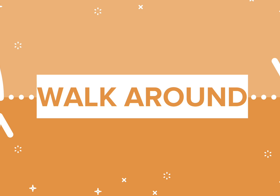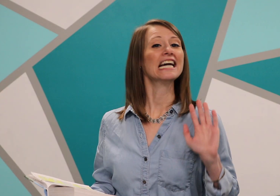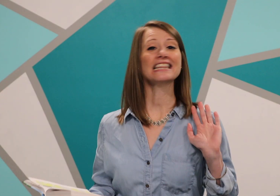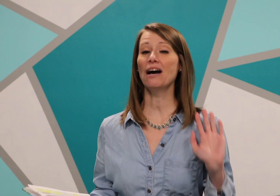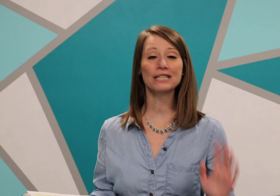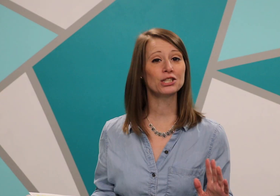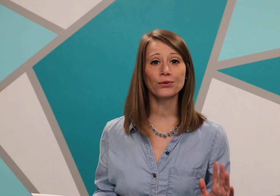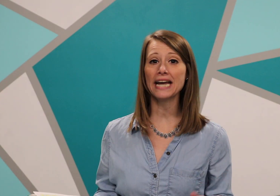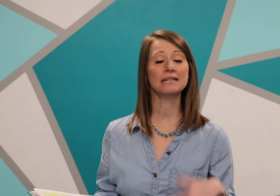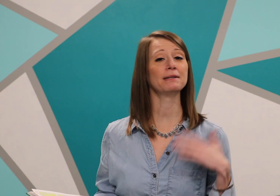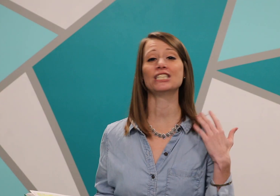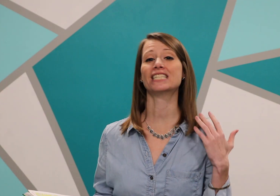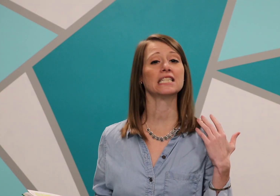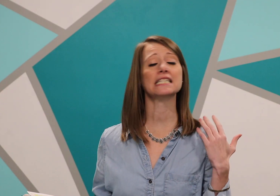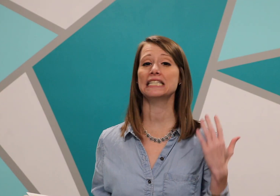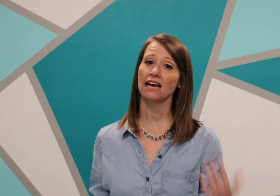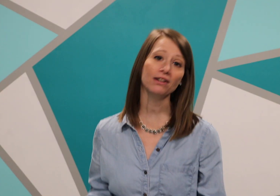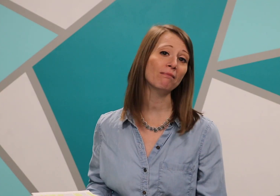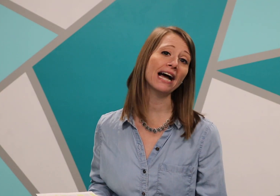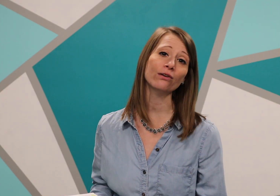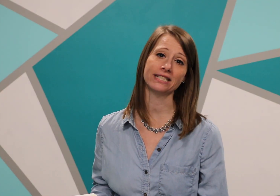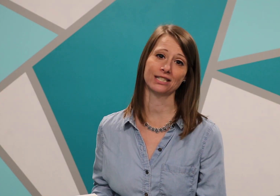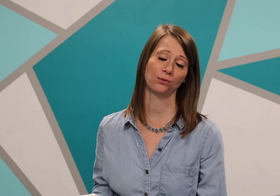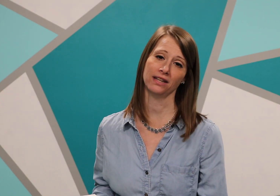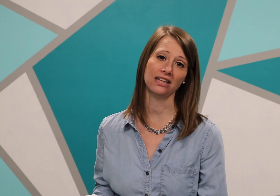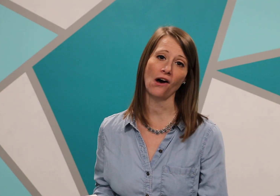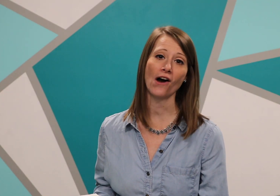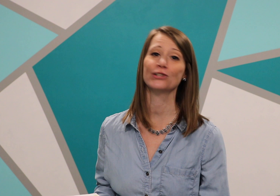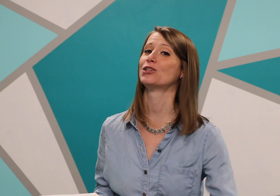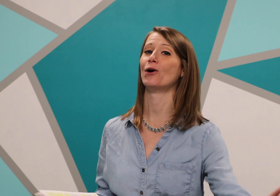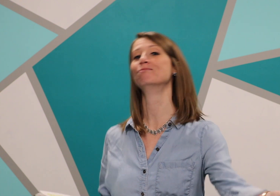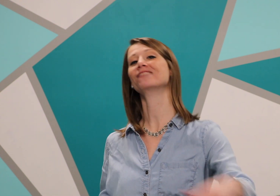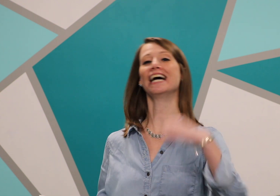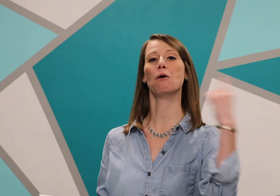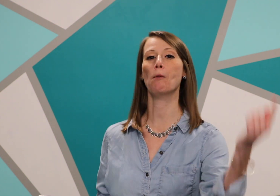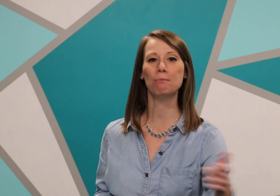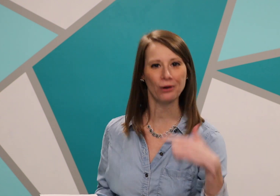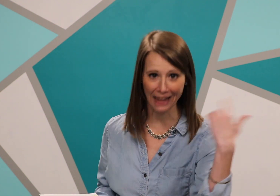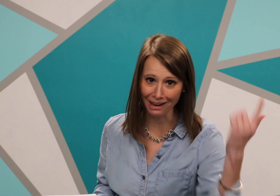That was great, but just seven miles is really long, so one more lap.